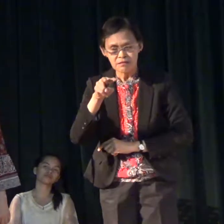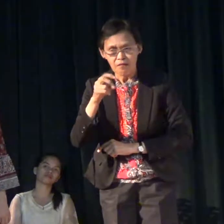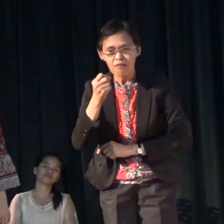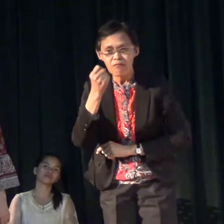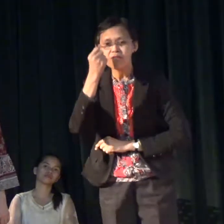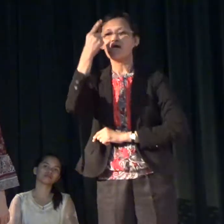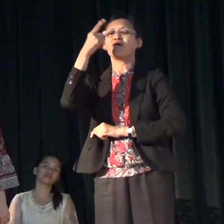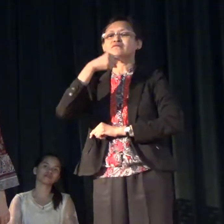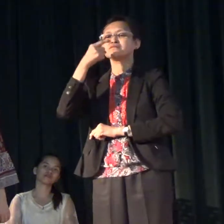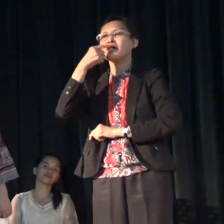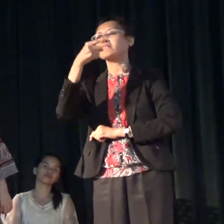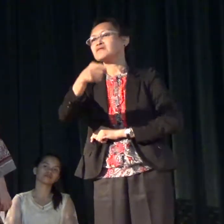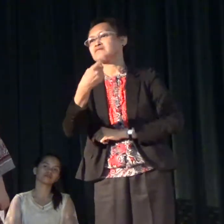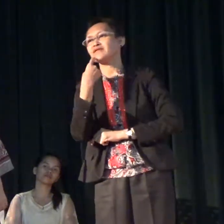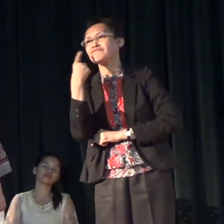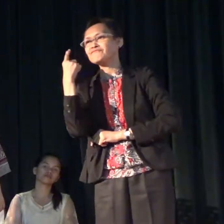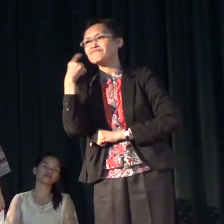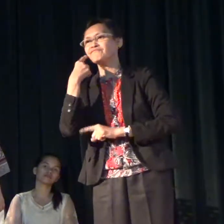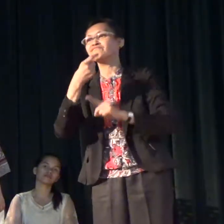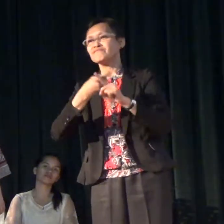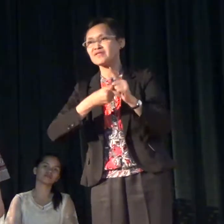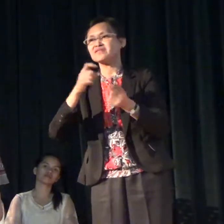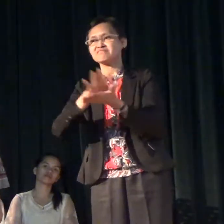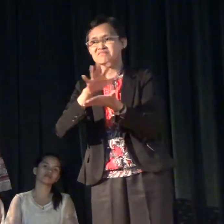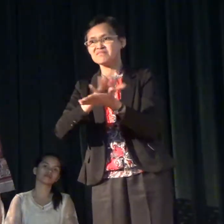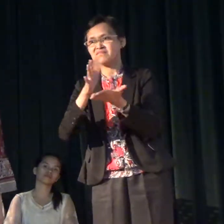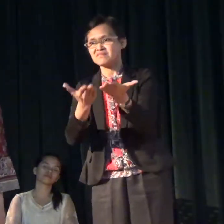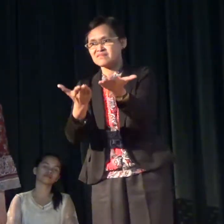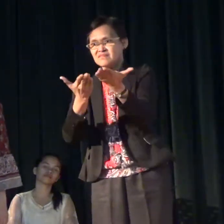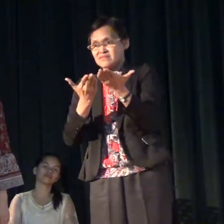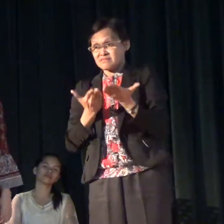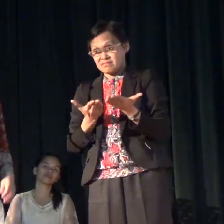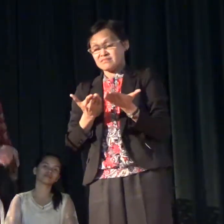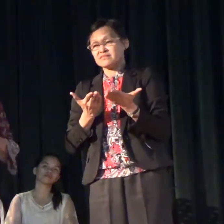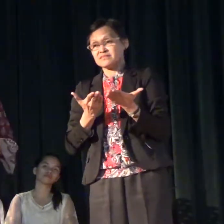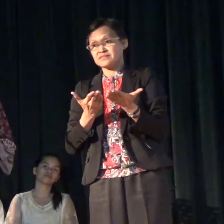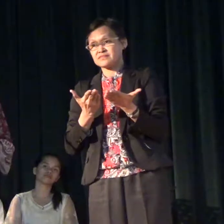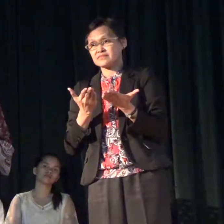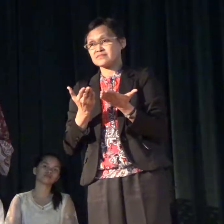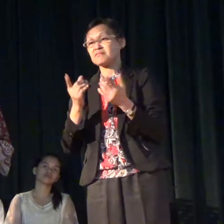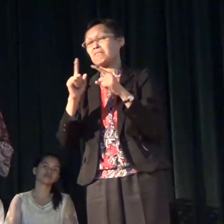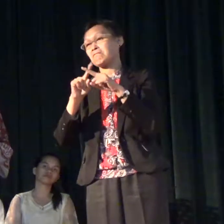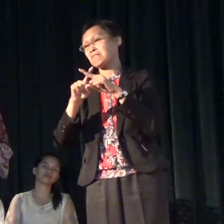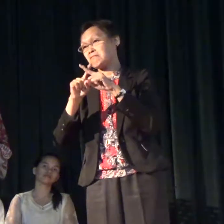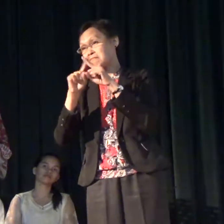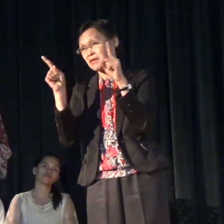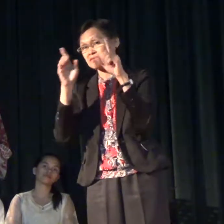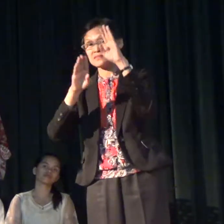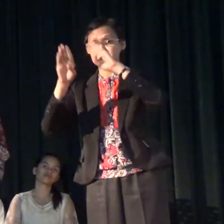they're personally saying. And so the thing is